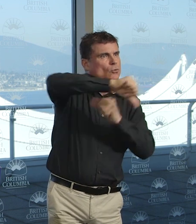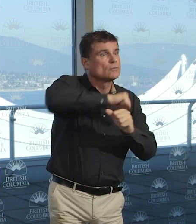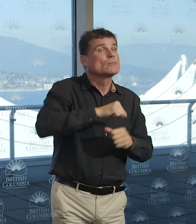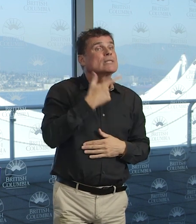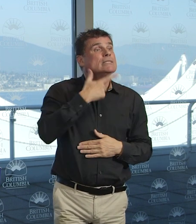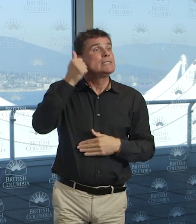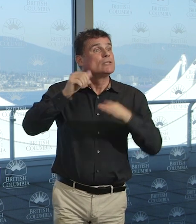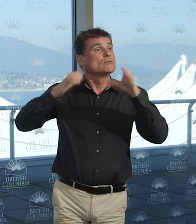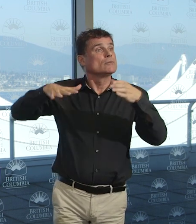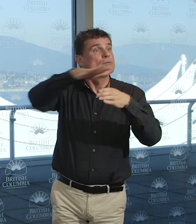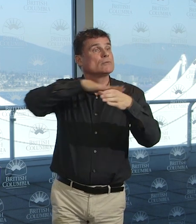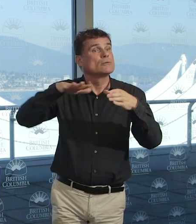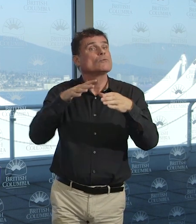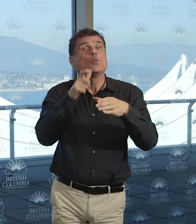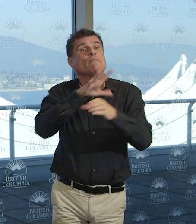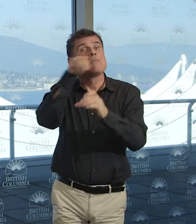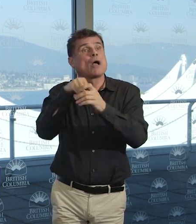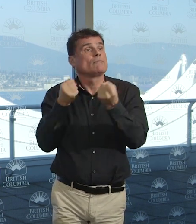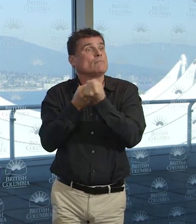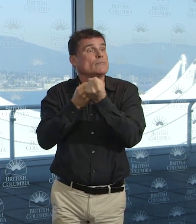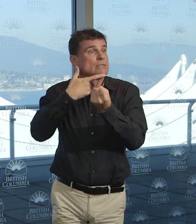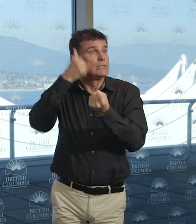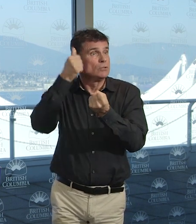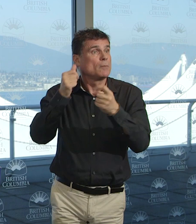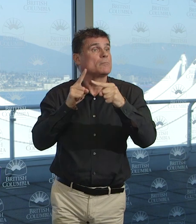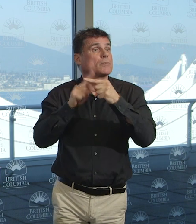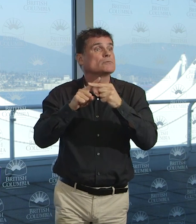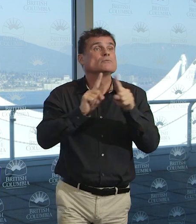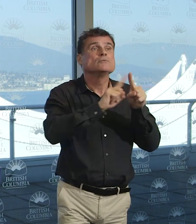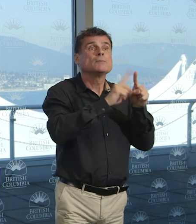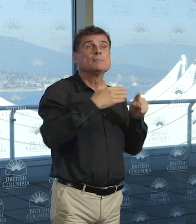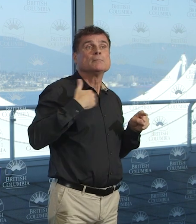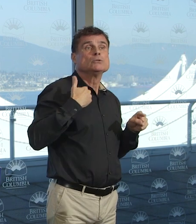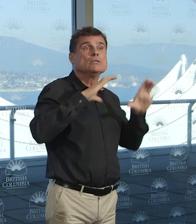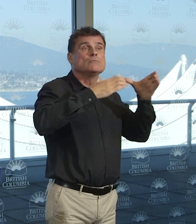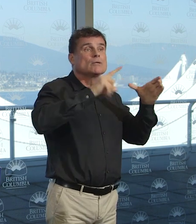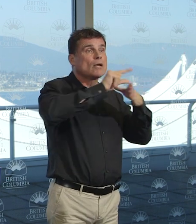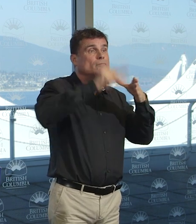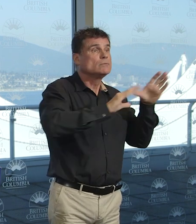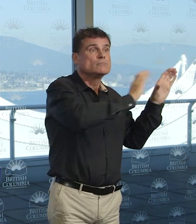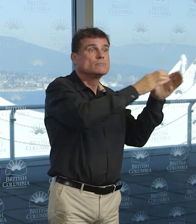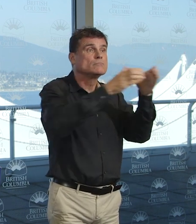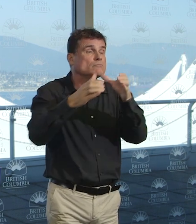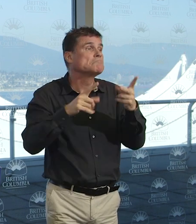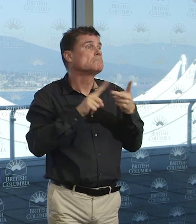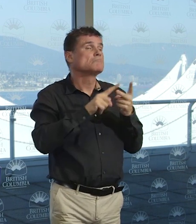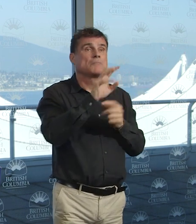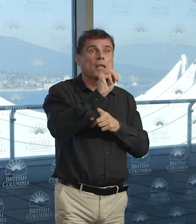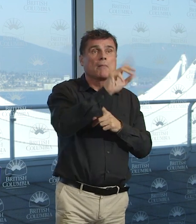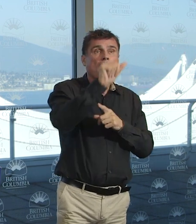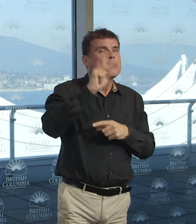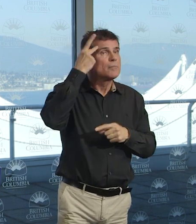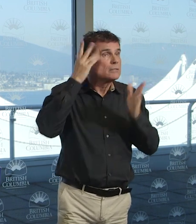all parties, including Shirley Bond and John Yap, who are Liberal members, including Ronna Rae Leonard and Janet Rutledge,